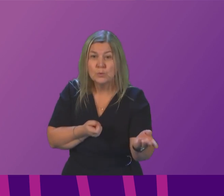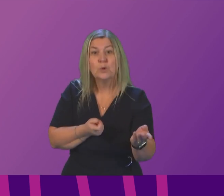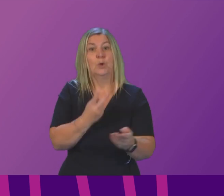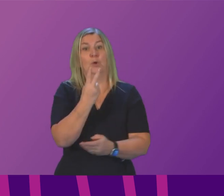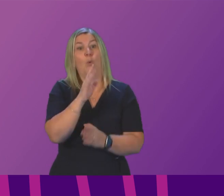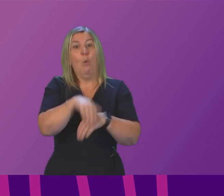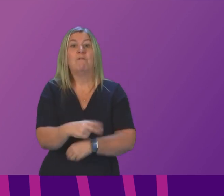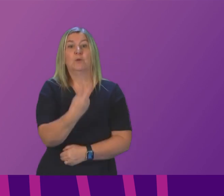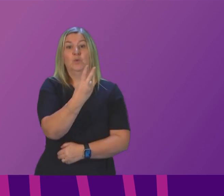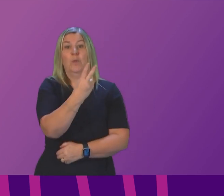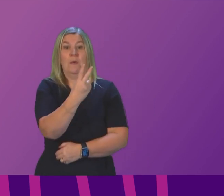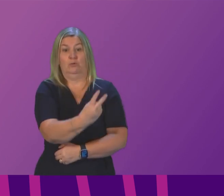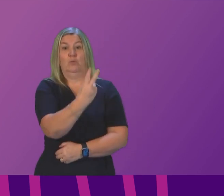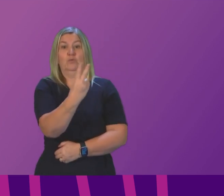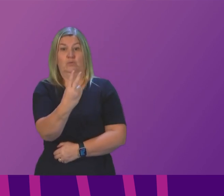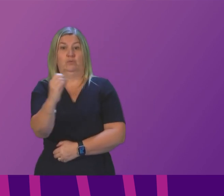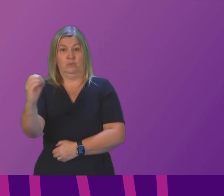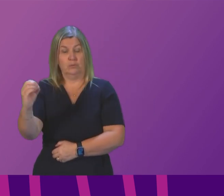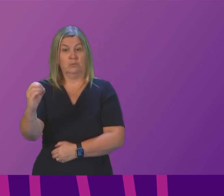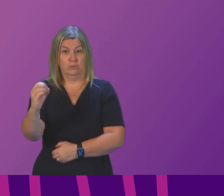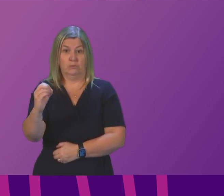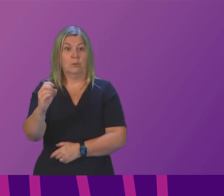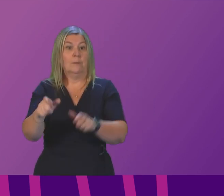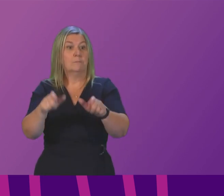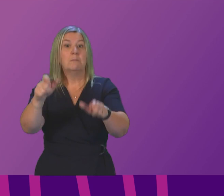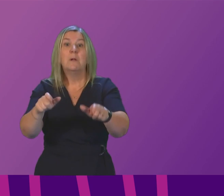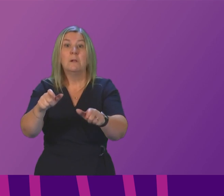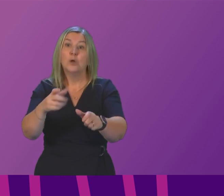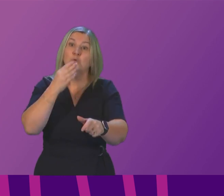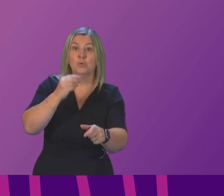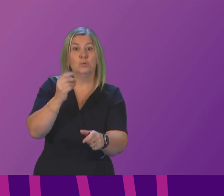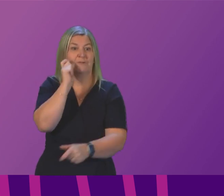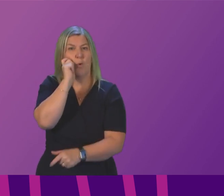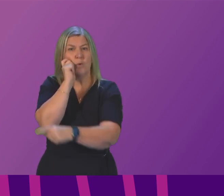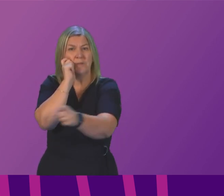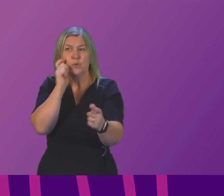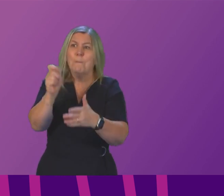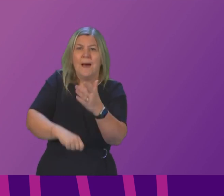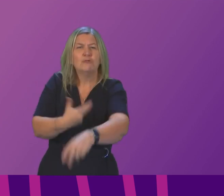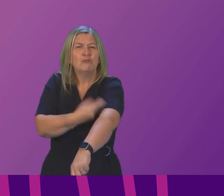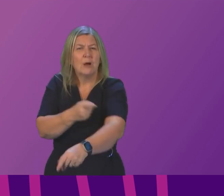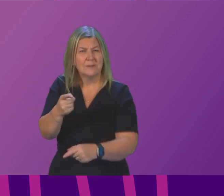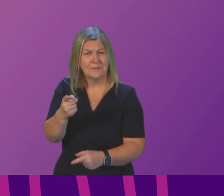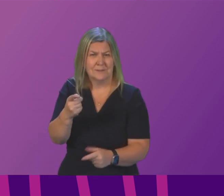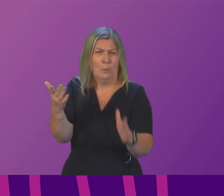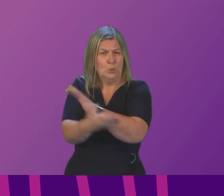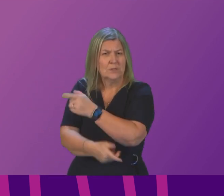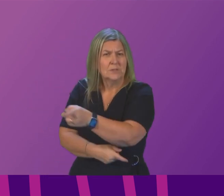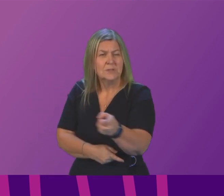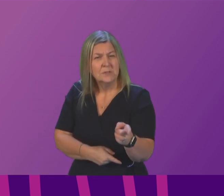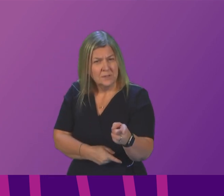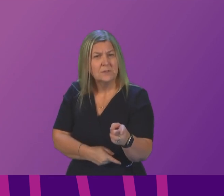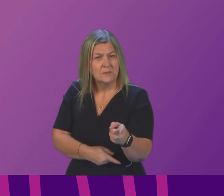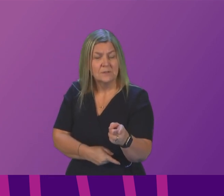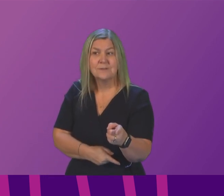incidents of prisoners misusing these devices given the obvious abuse of these phones for criminal